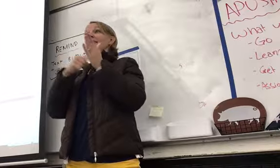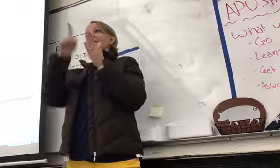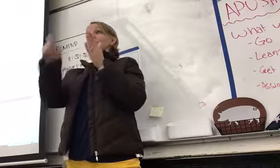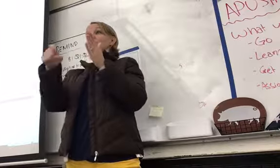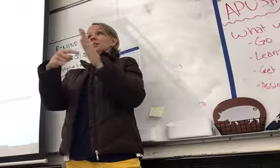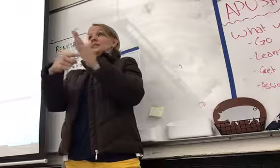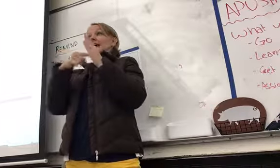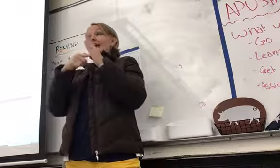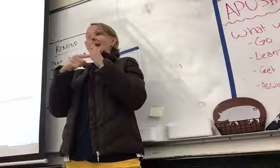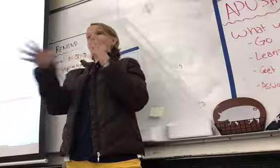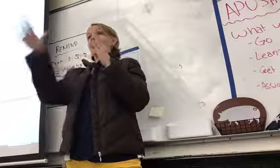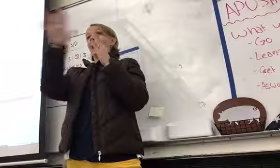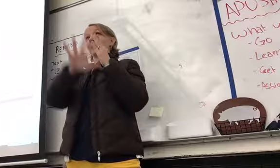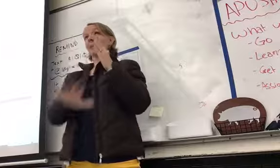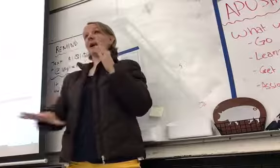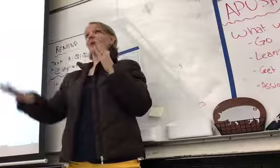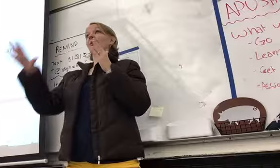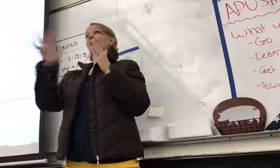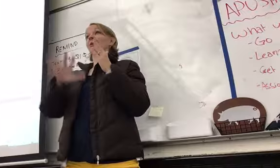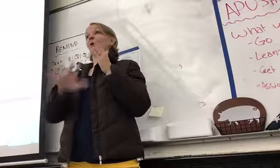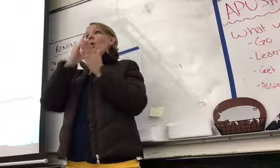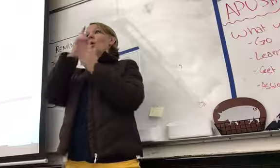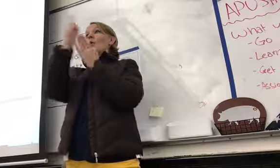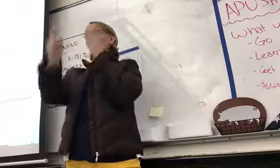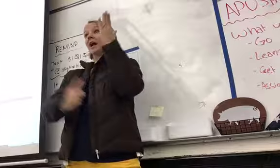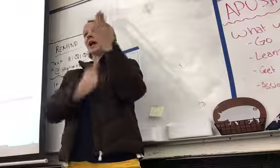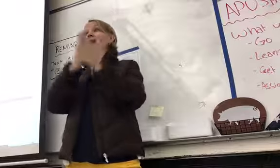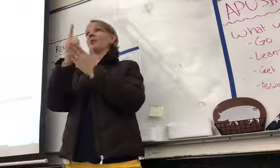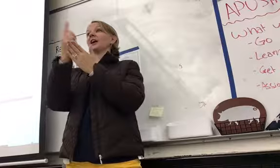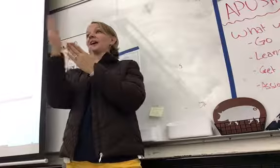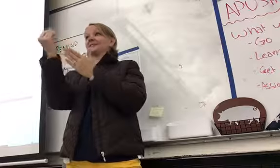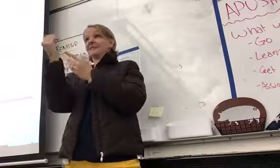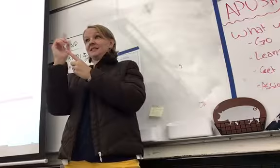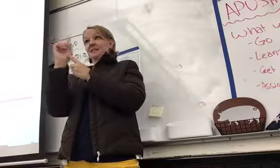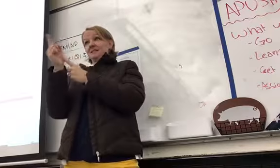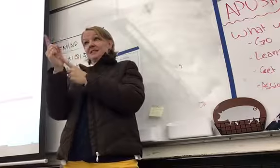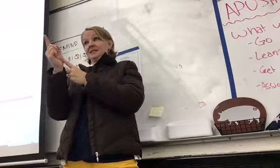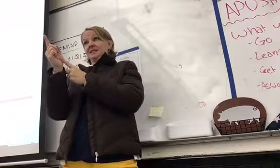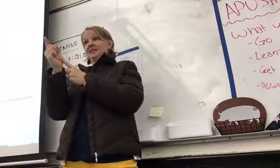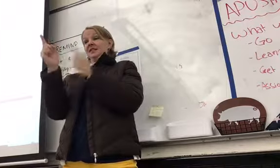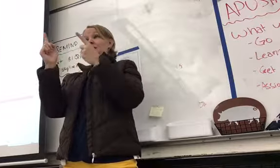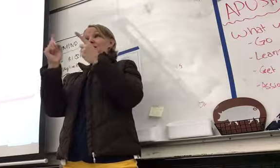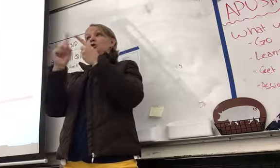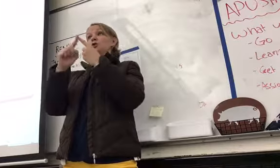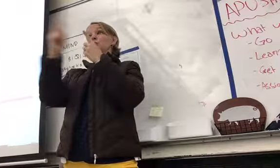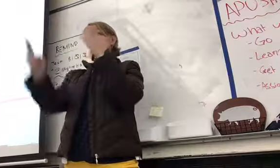approximately one hour and 15 minutes to two hours to complete.